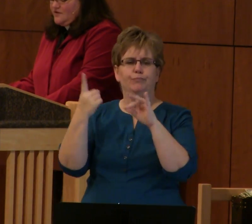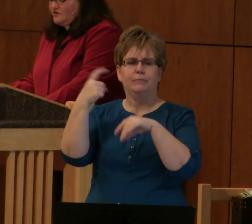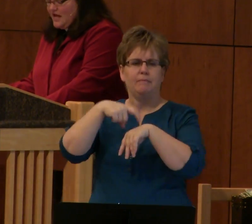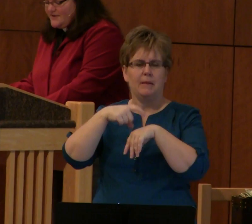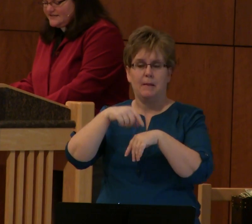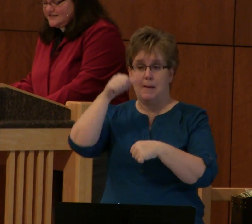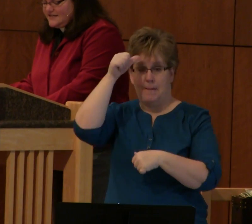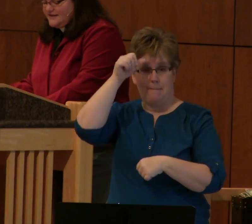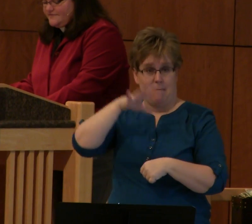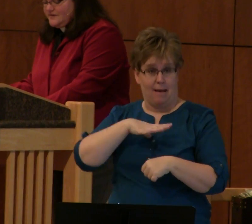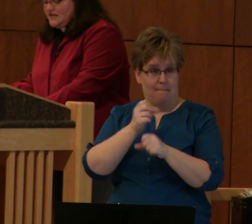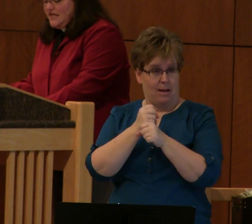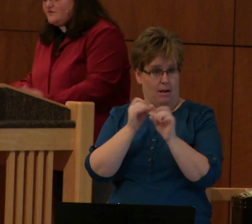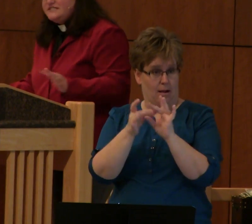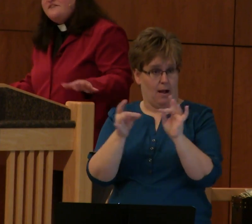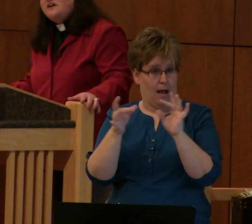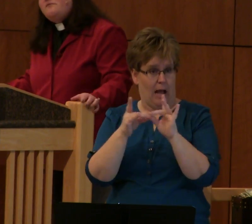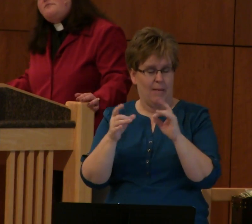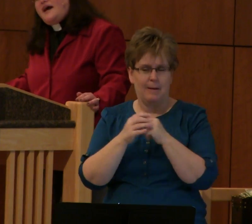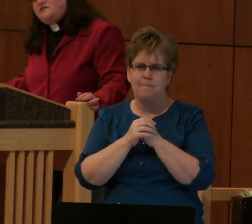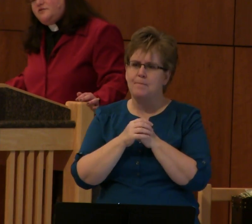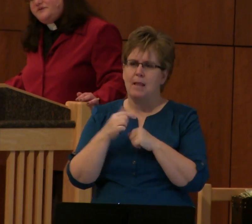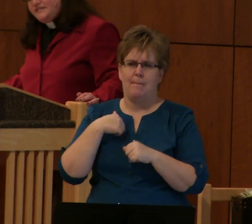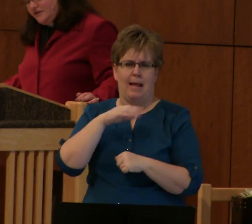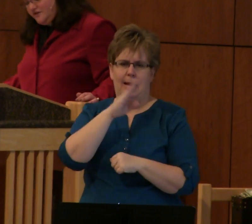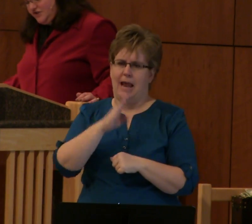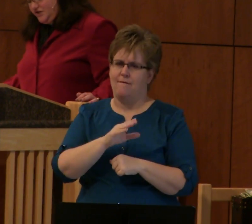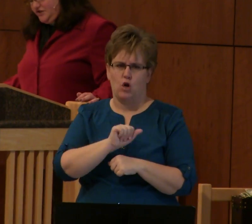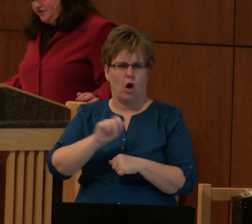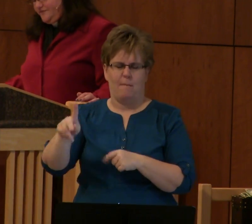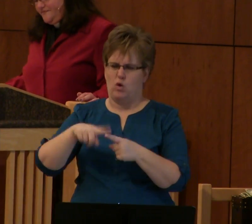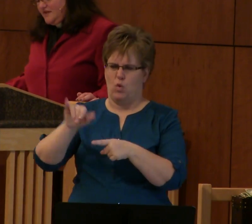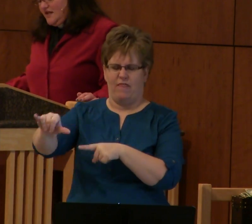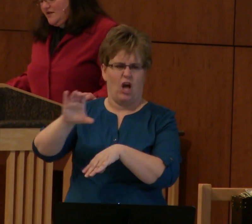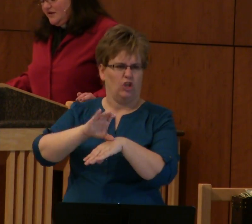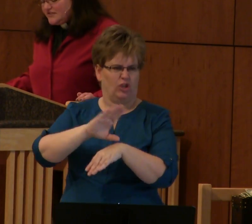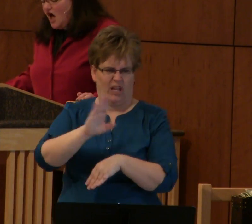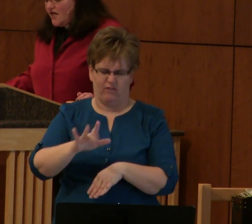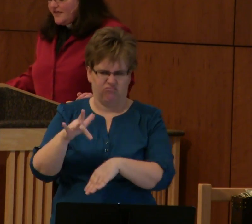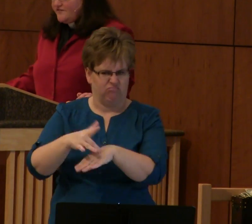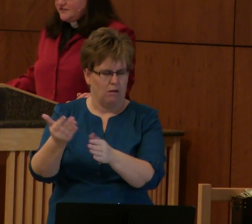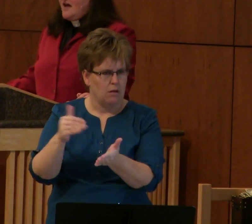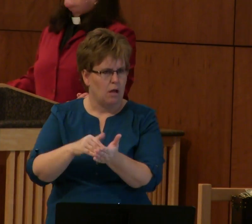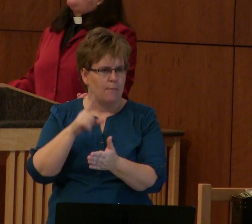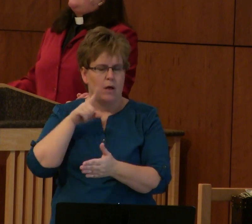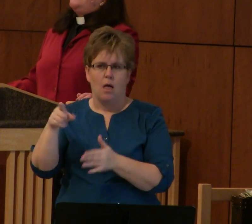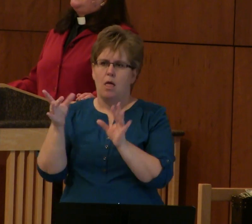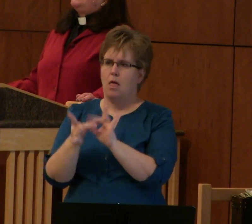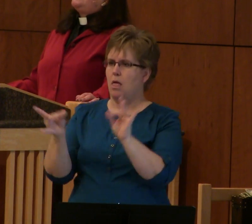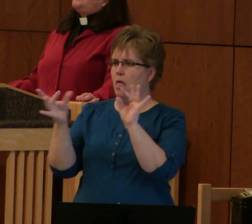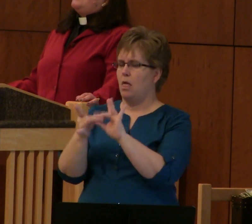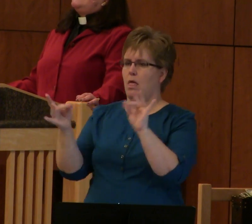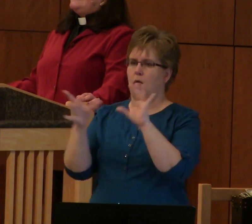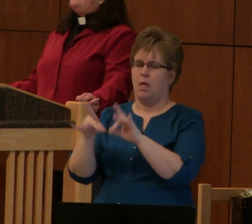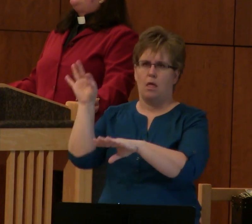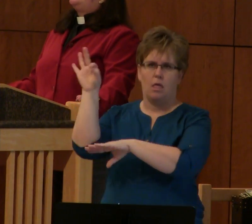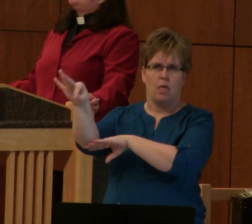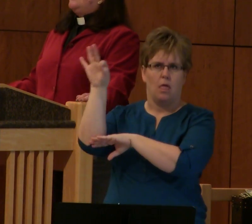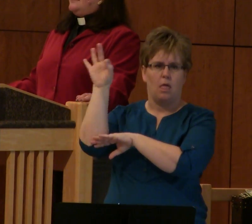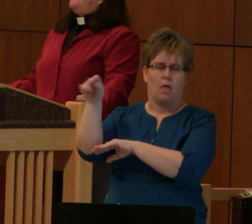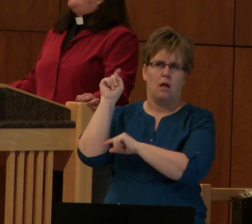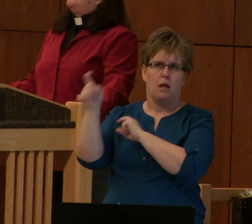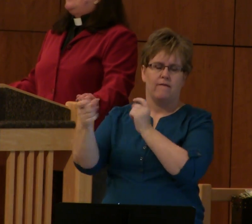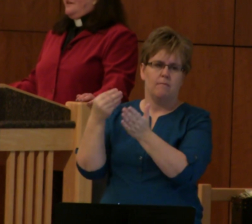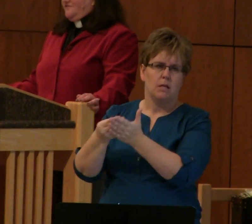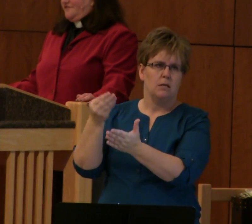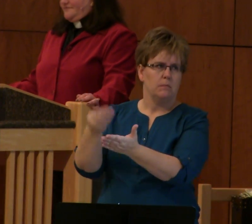who commented that he was never coming back to a particular church because all they ever talked about in the church was give,